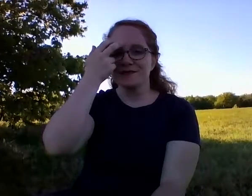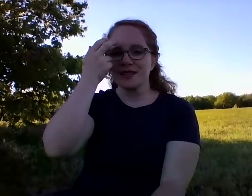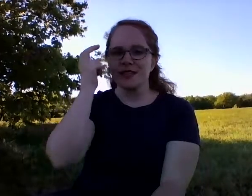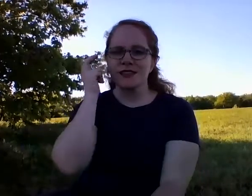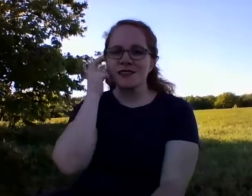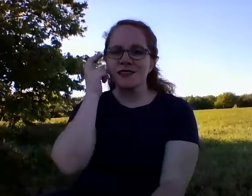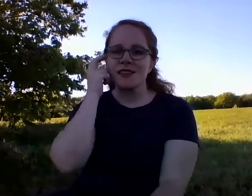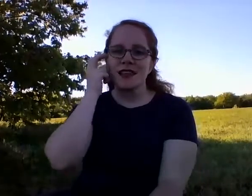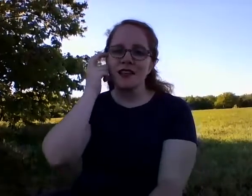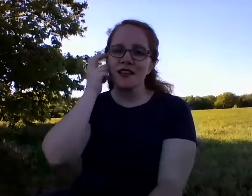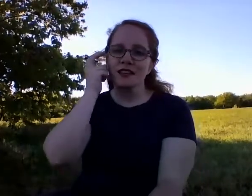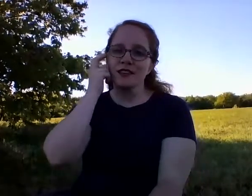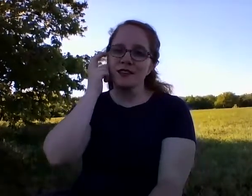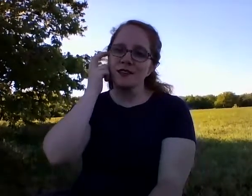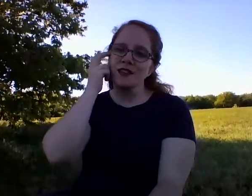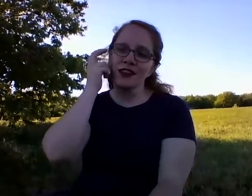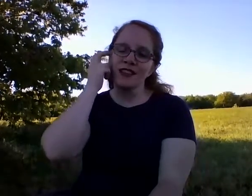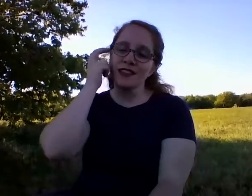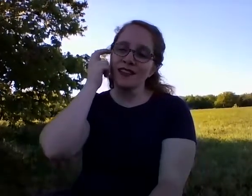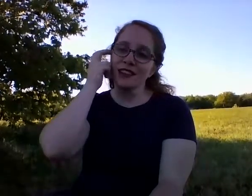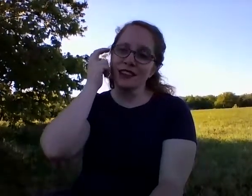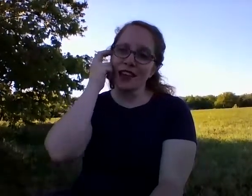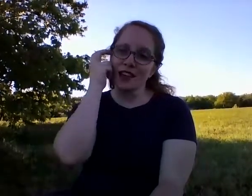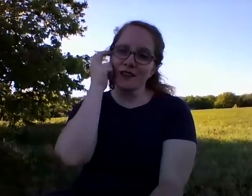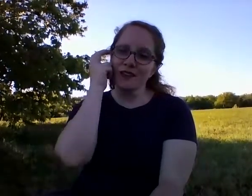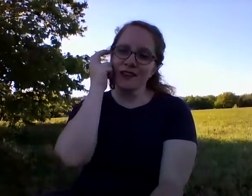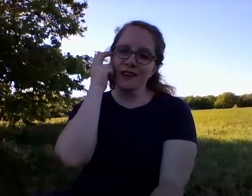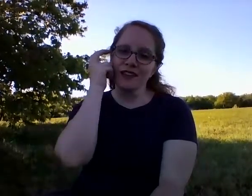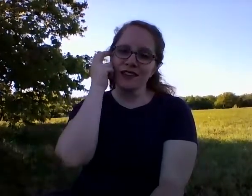Seeing others through God's loving and forgiving eyes.